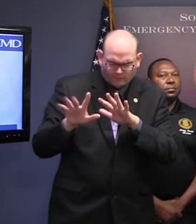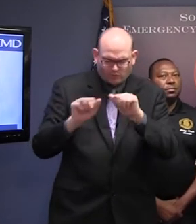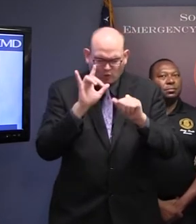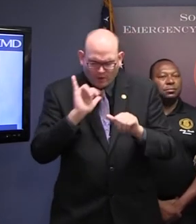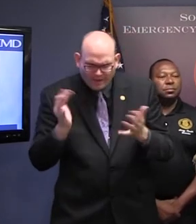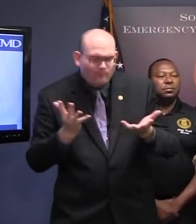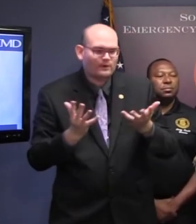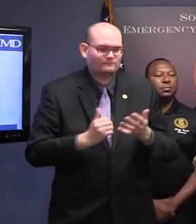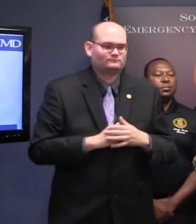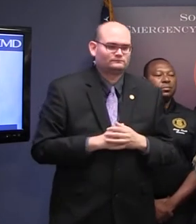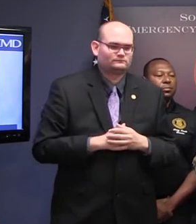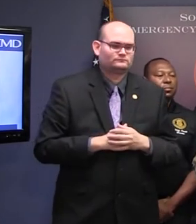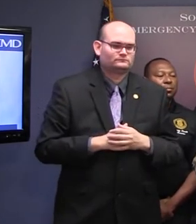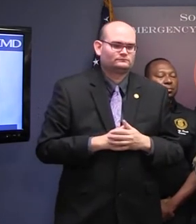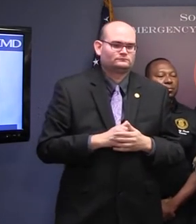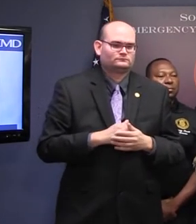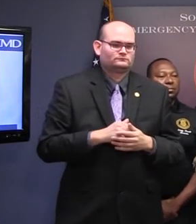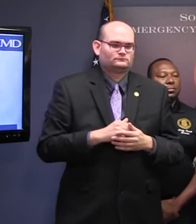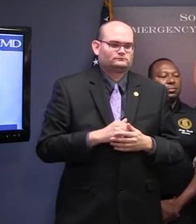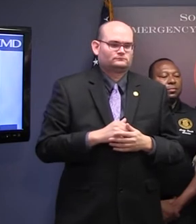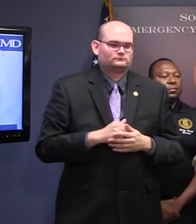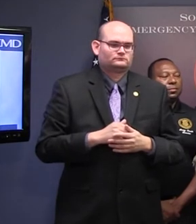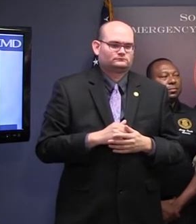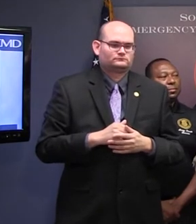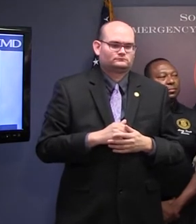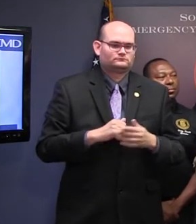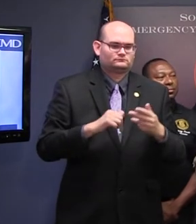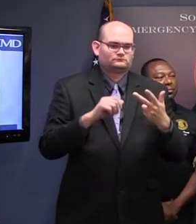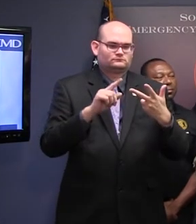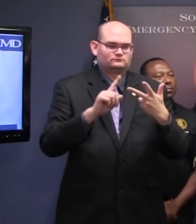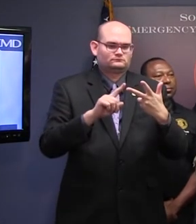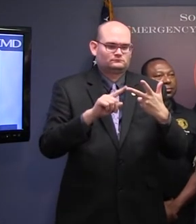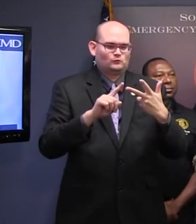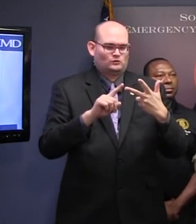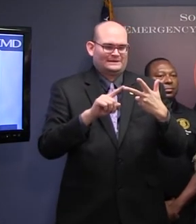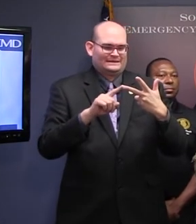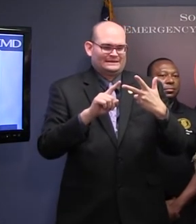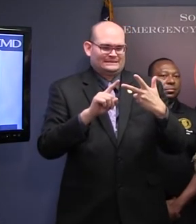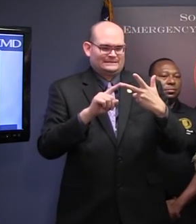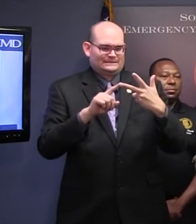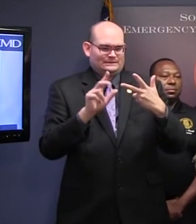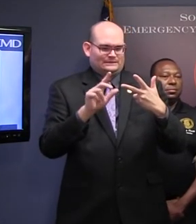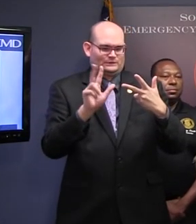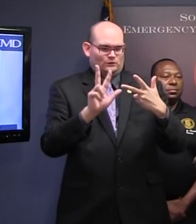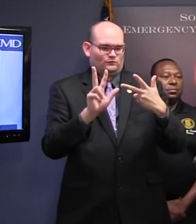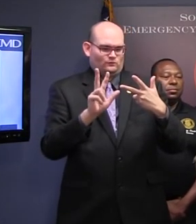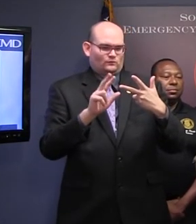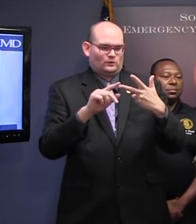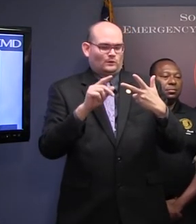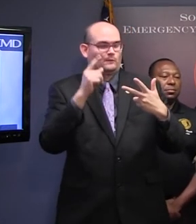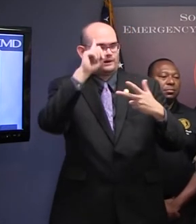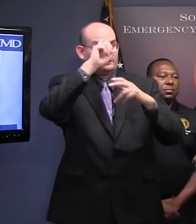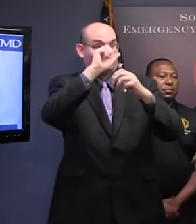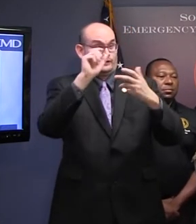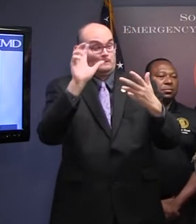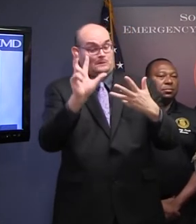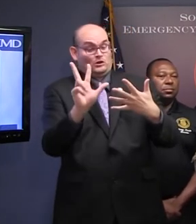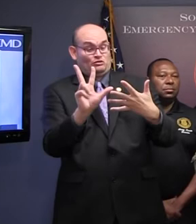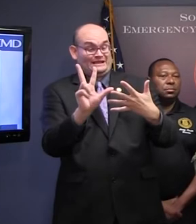less, but we will plan for a Category 4 as far as resources. So we will already identify those resources.